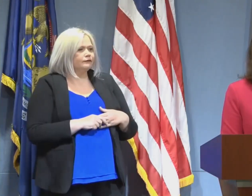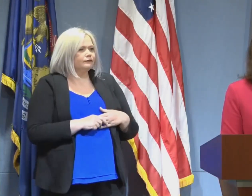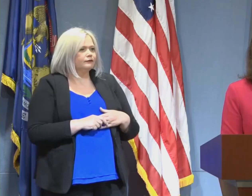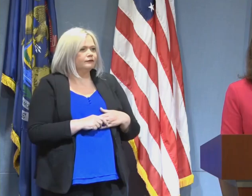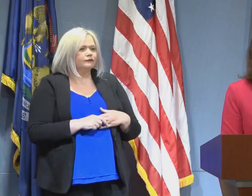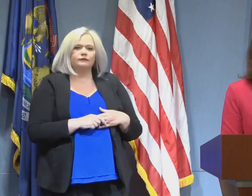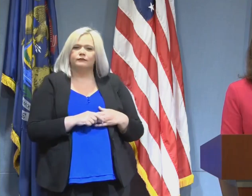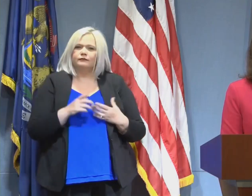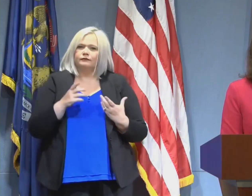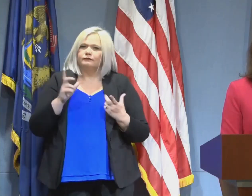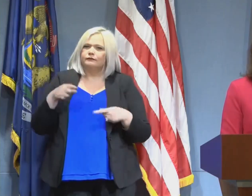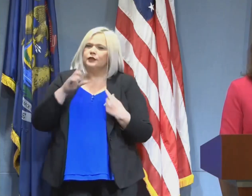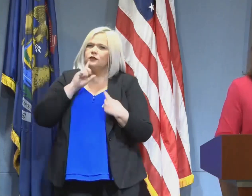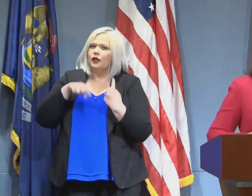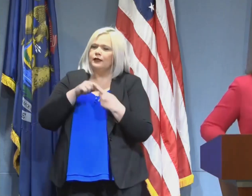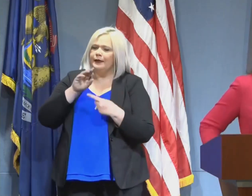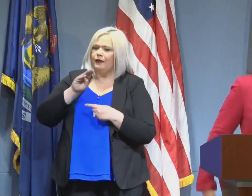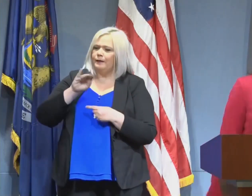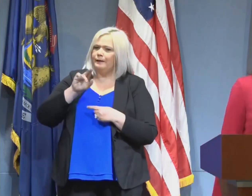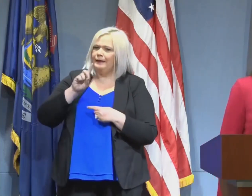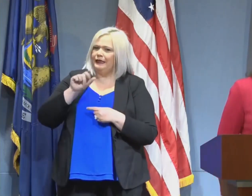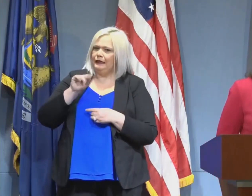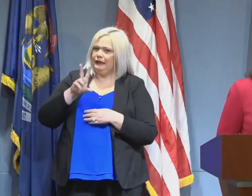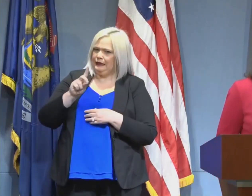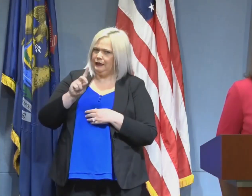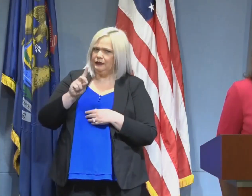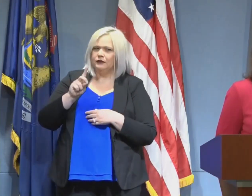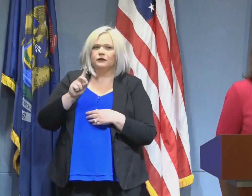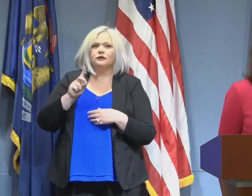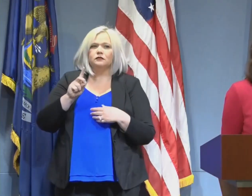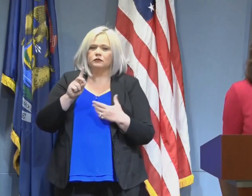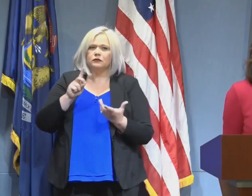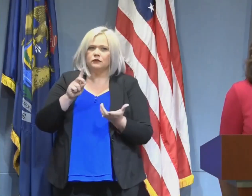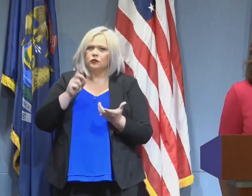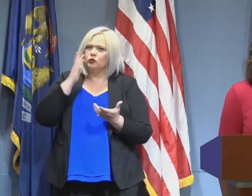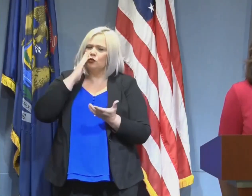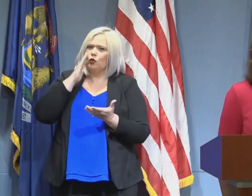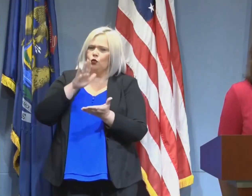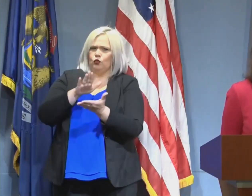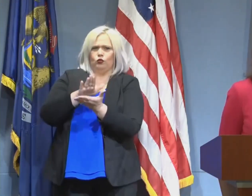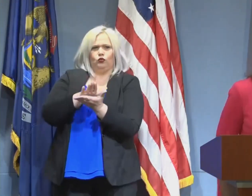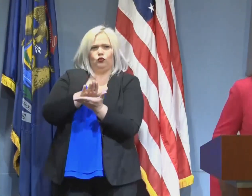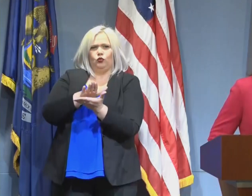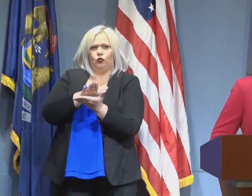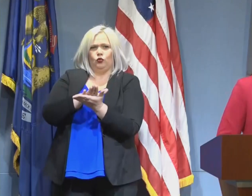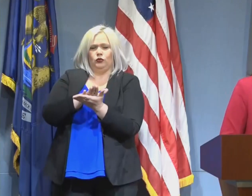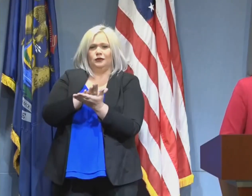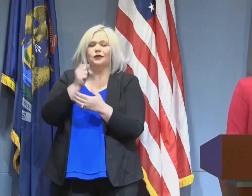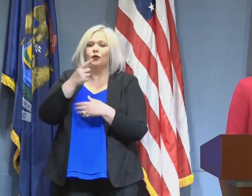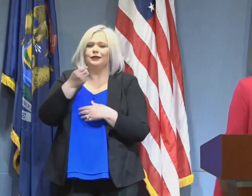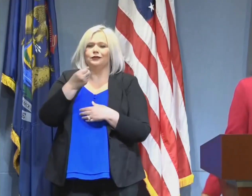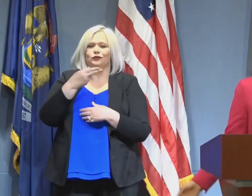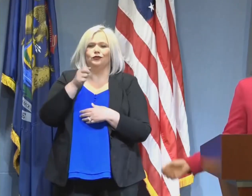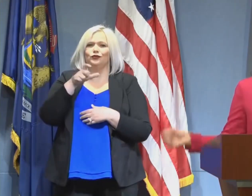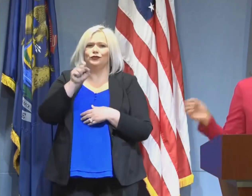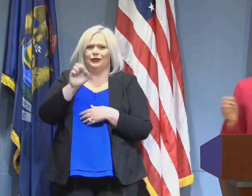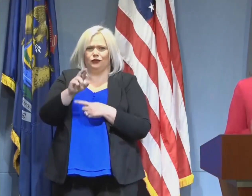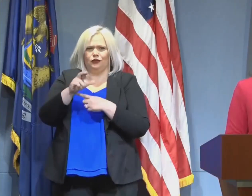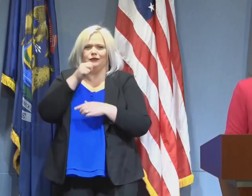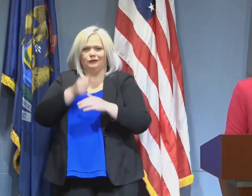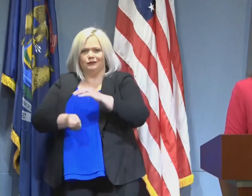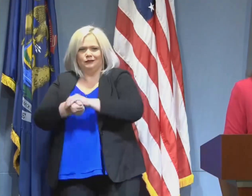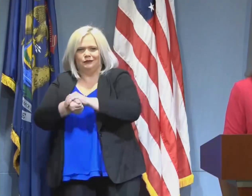Since we're talking about Midland, we know that schools have been, that shelters have been created. What other